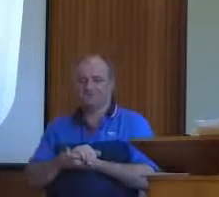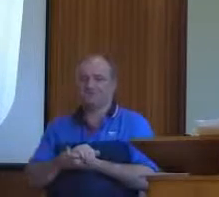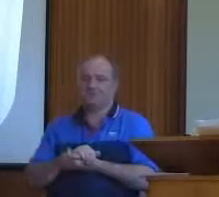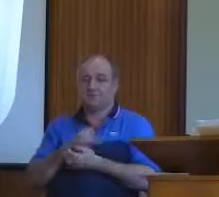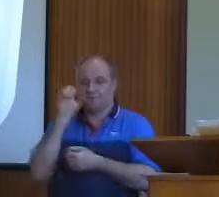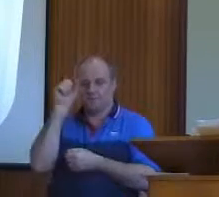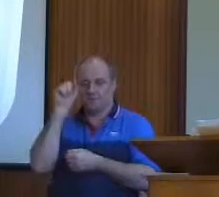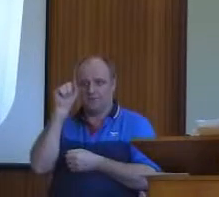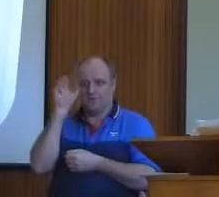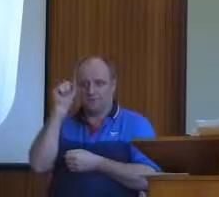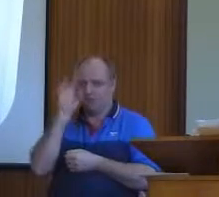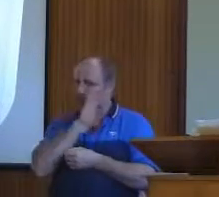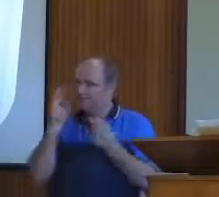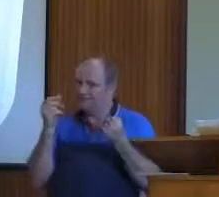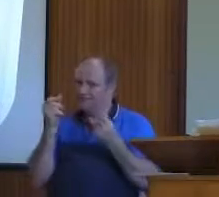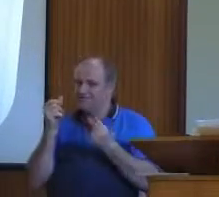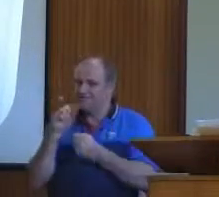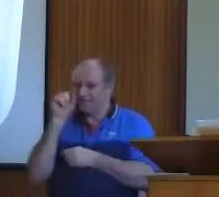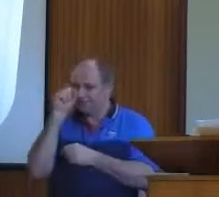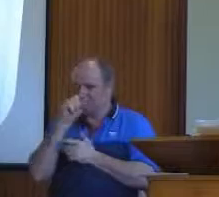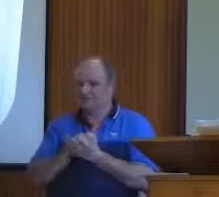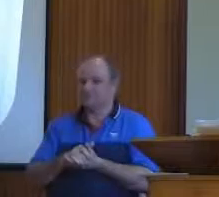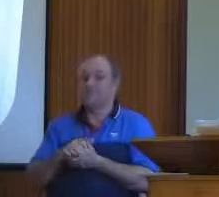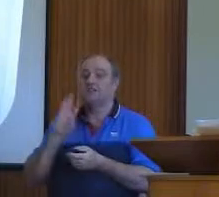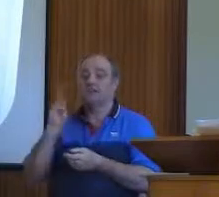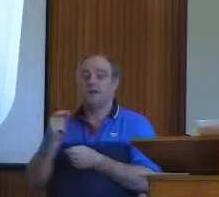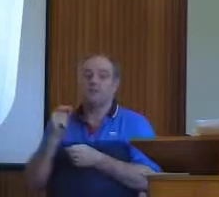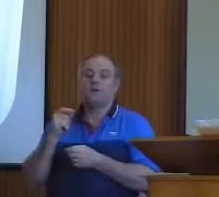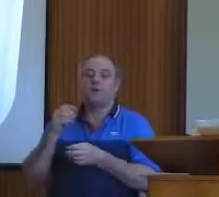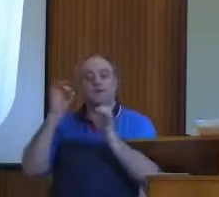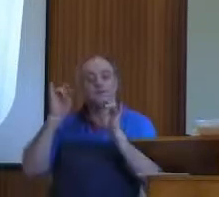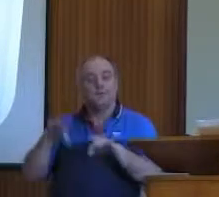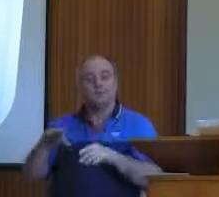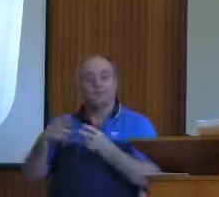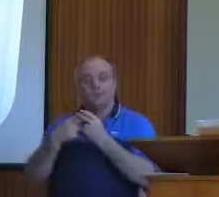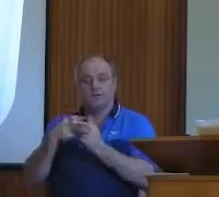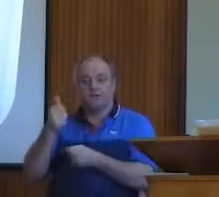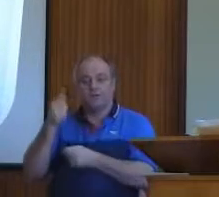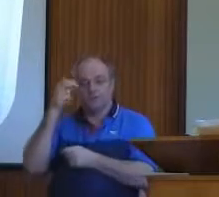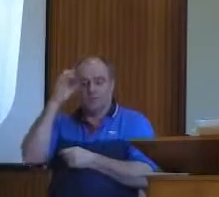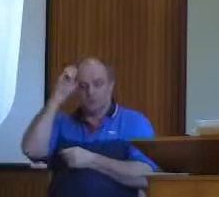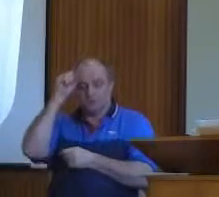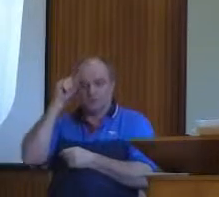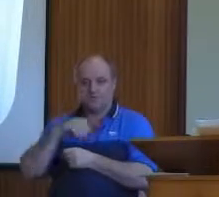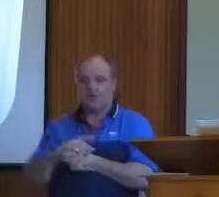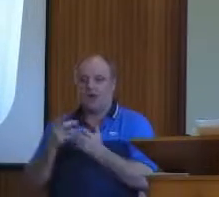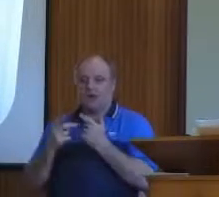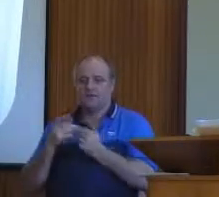It's not easy. Some of us are blessed with a good memory. One student we had at the college would read a